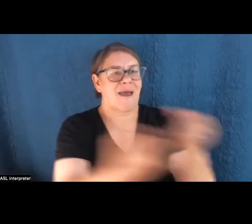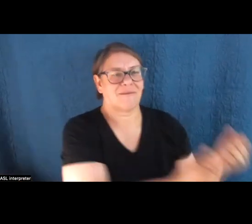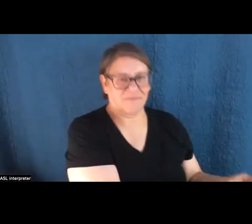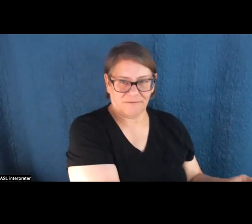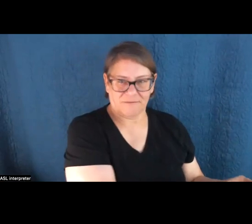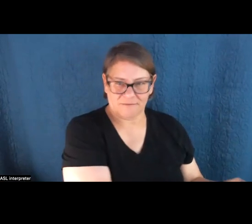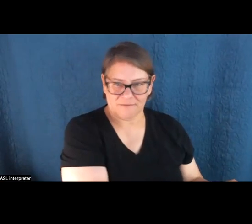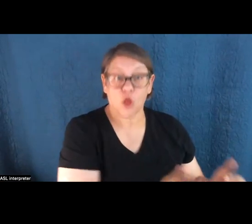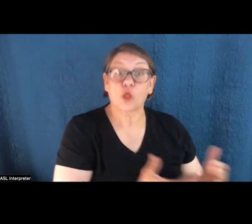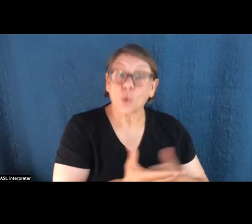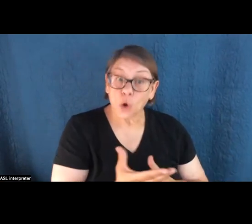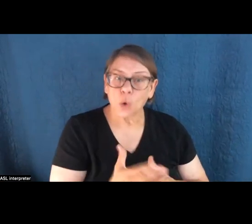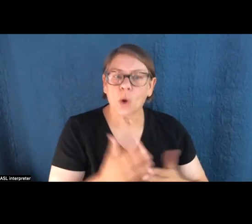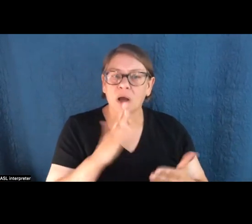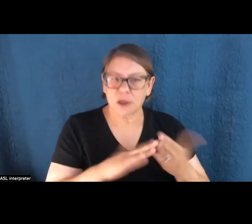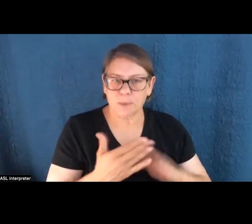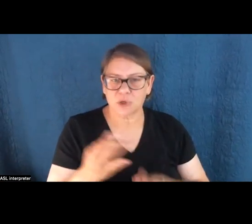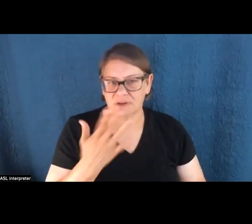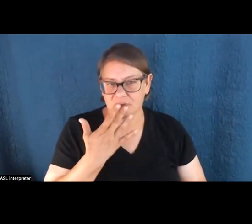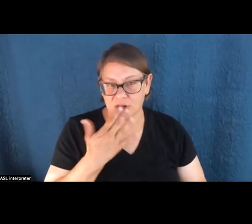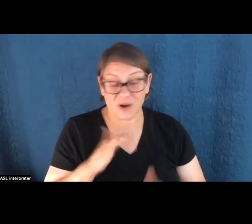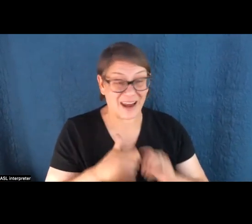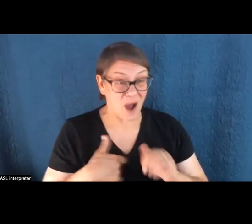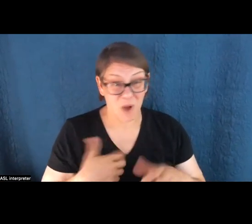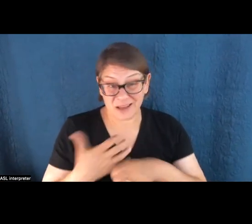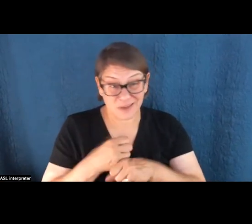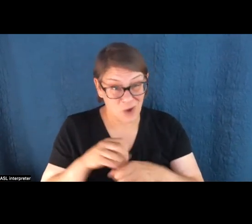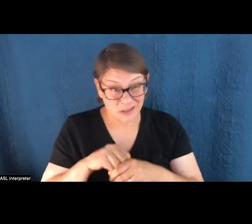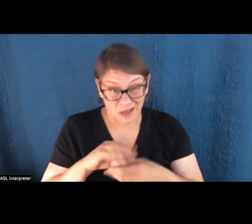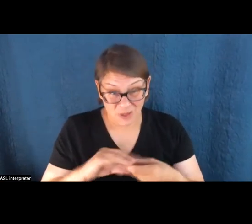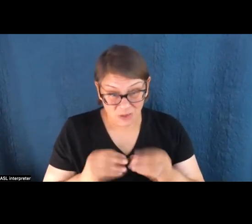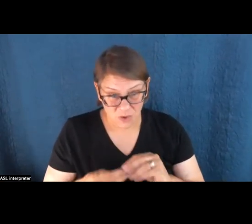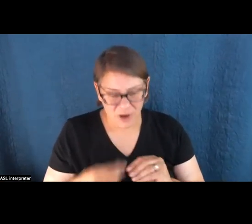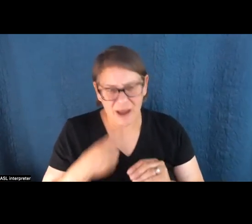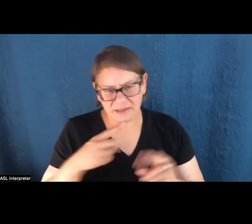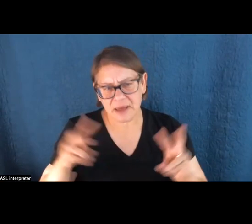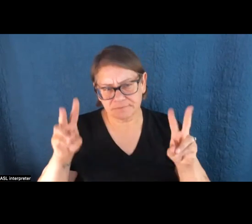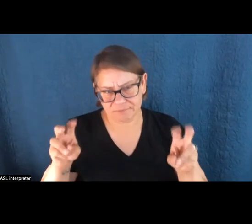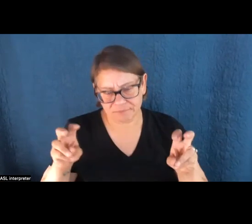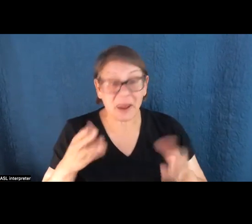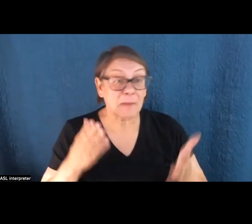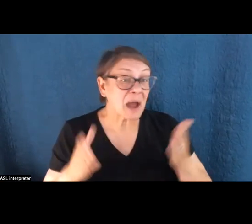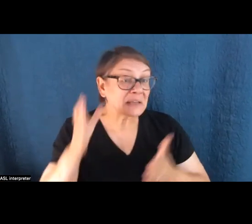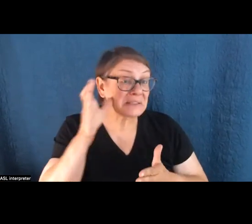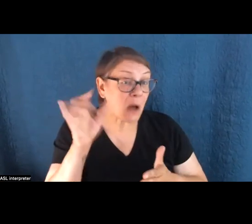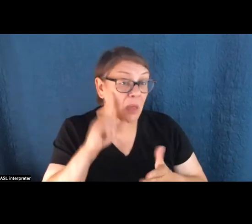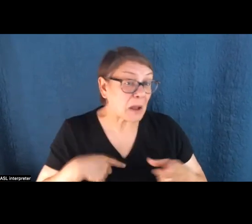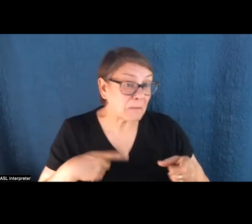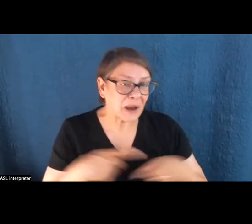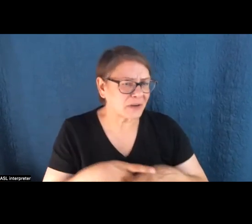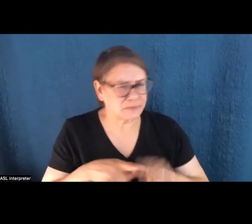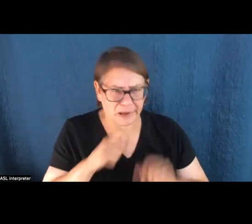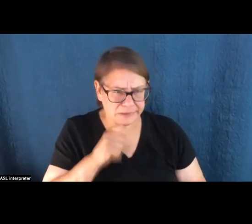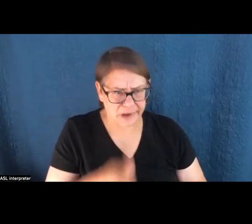of color. And the way I summarized it in the story was this, and I quote, it may sound like a paradox, but it's not.